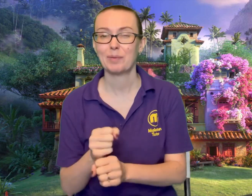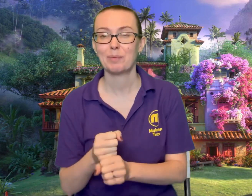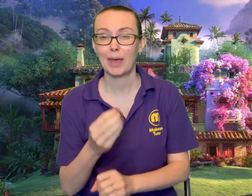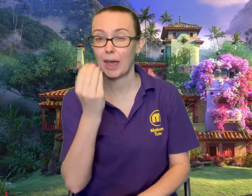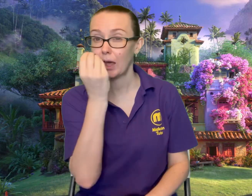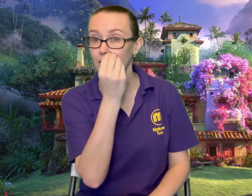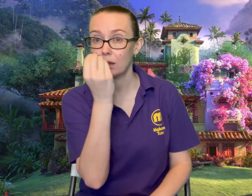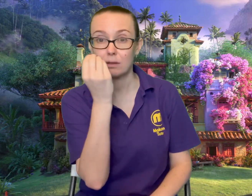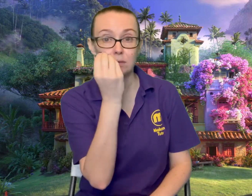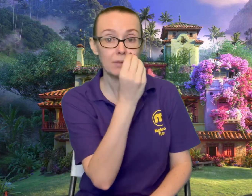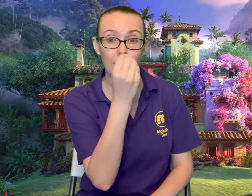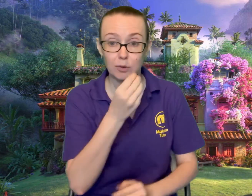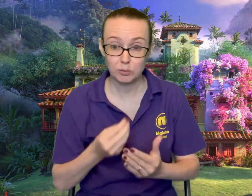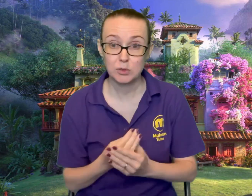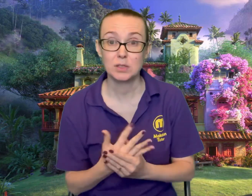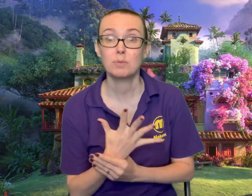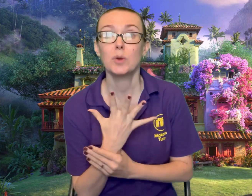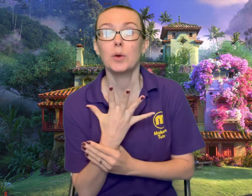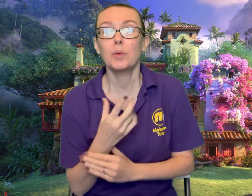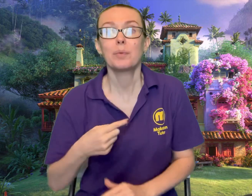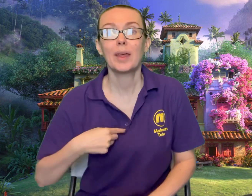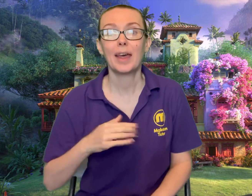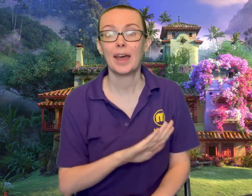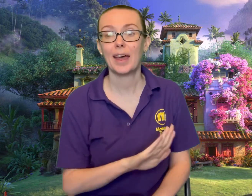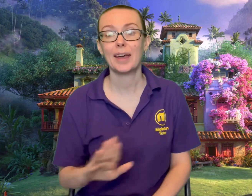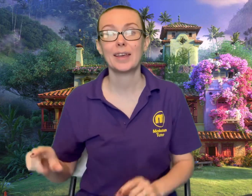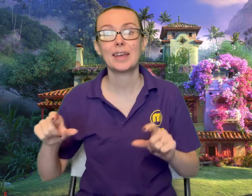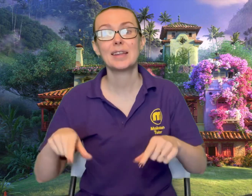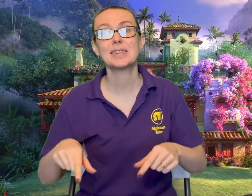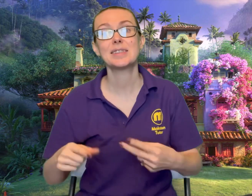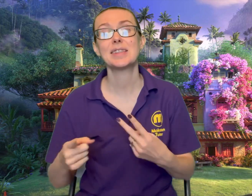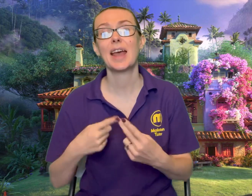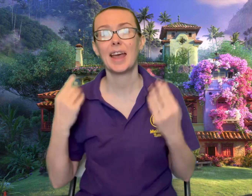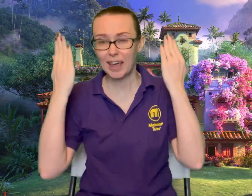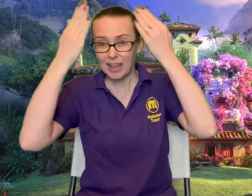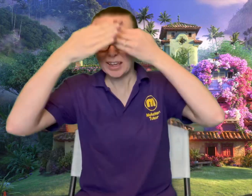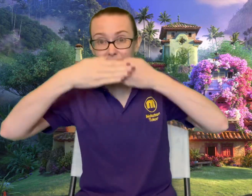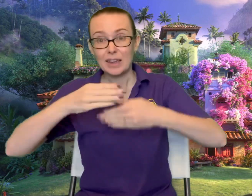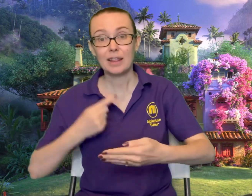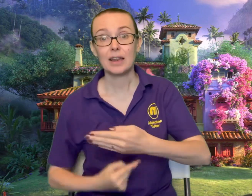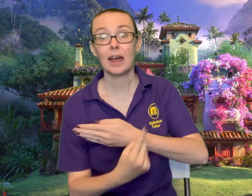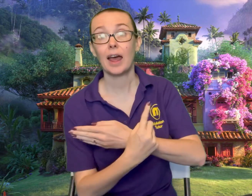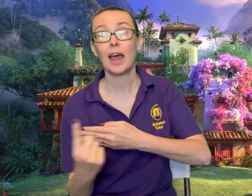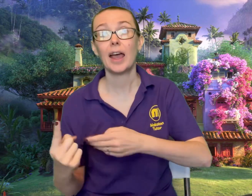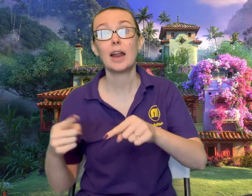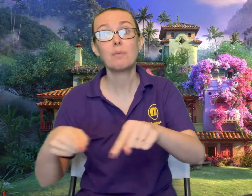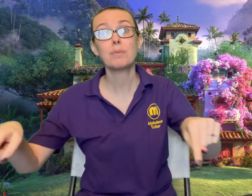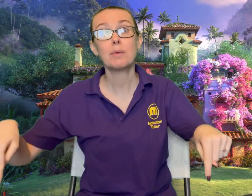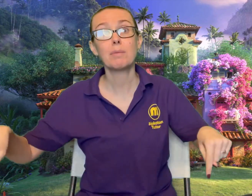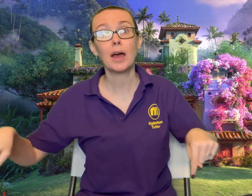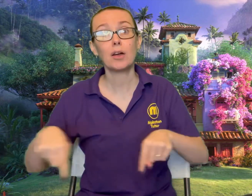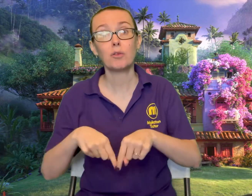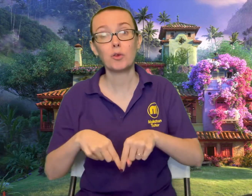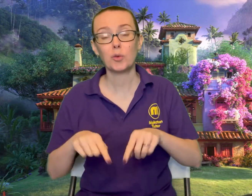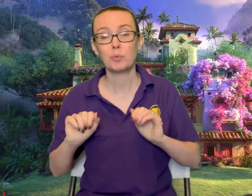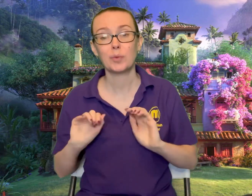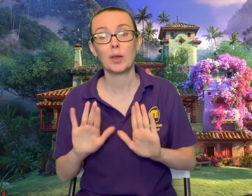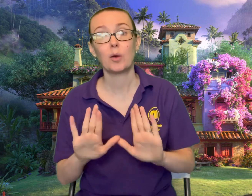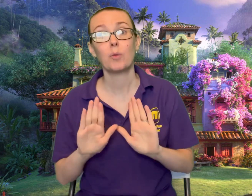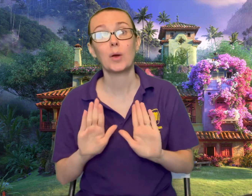make flowers bloom I can't take another night up in my room Waiting